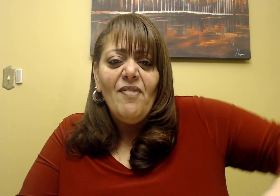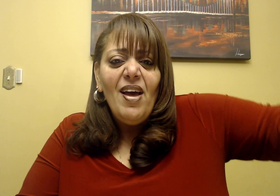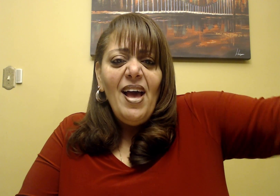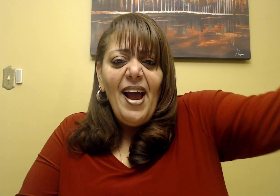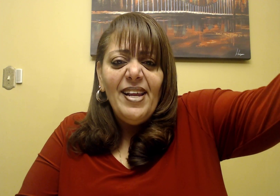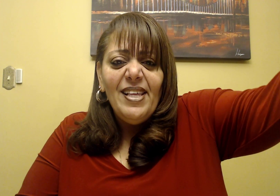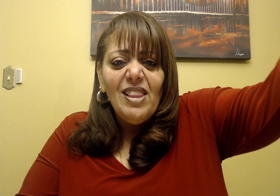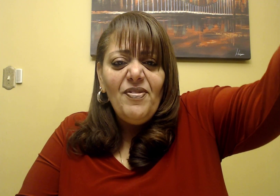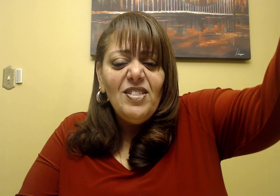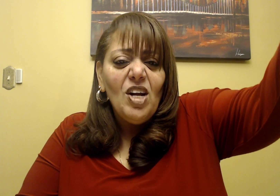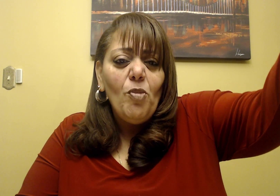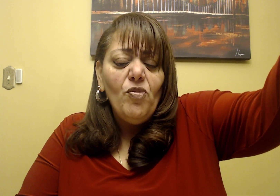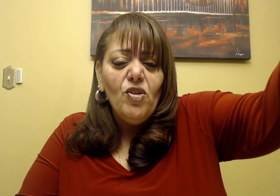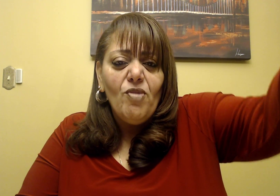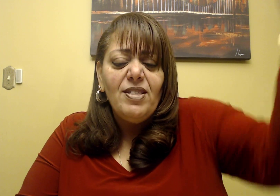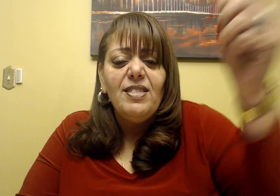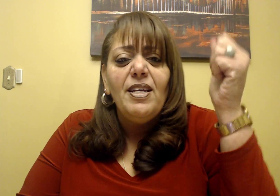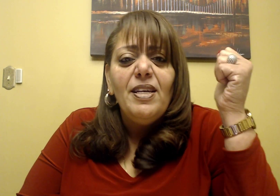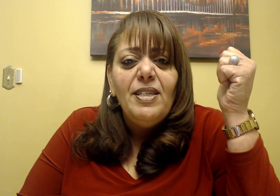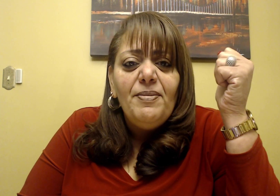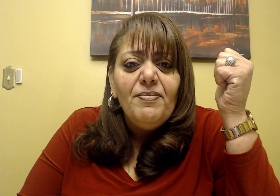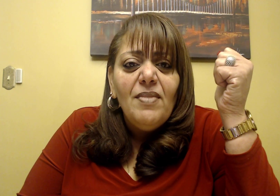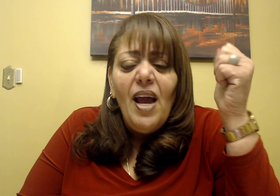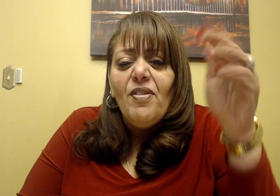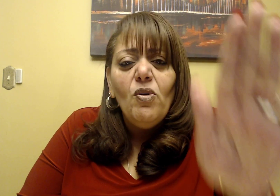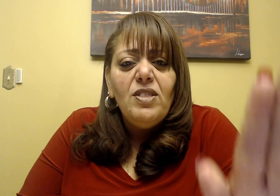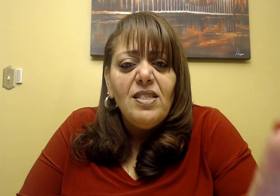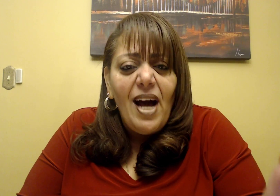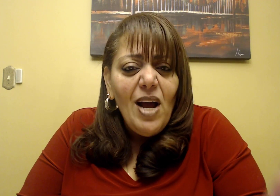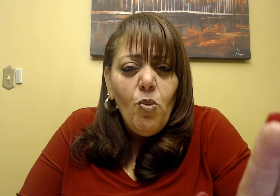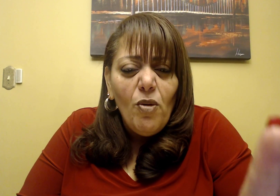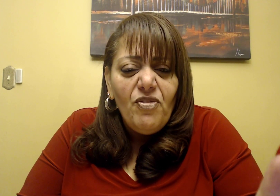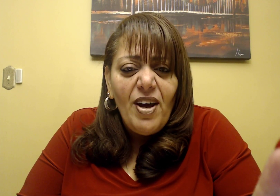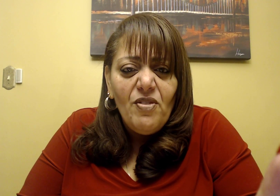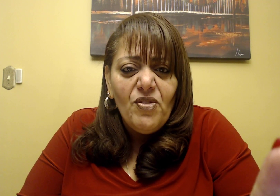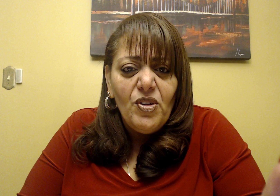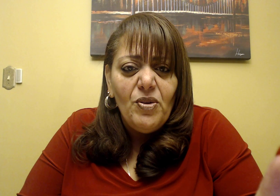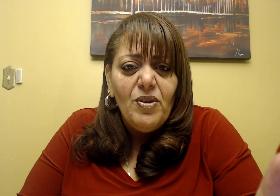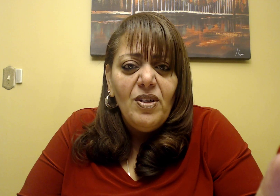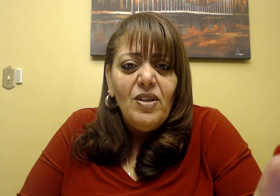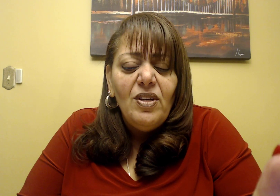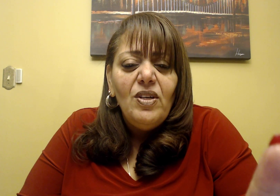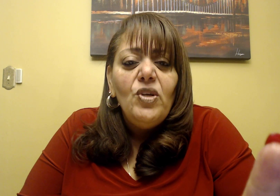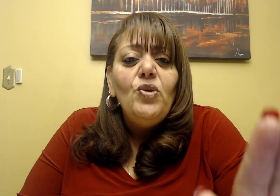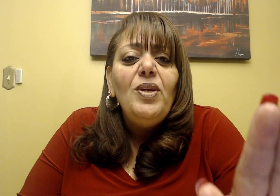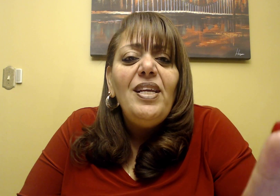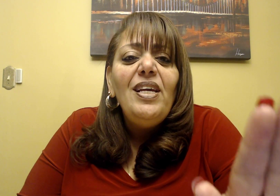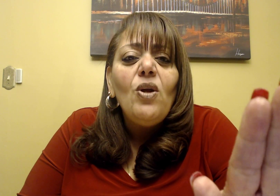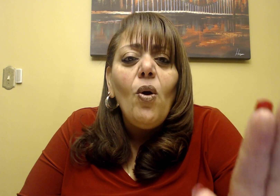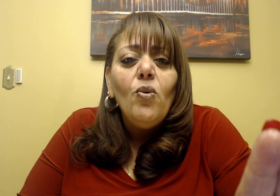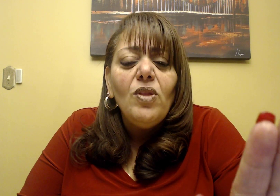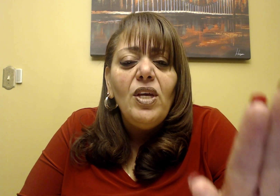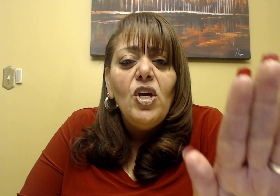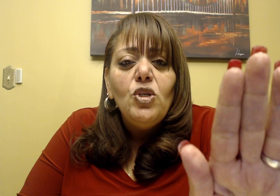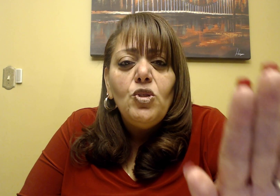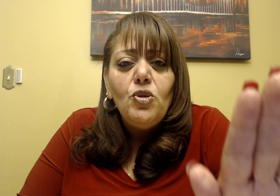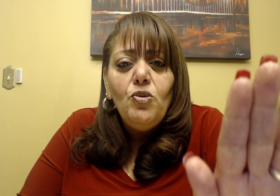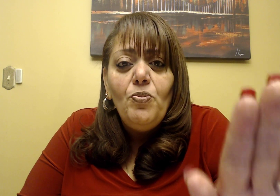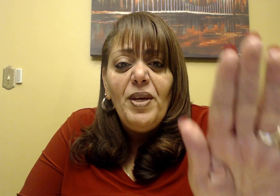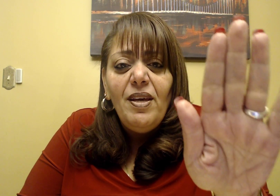and he lifts it up over the Red Sea. And the Lord says, I will fight for you. You need only to be